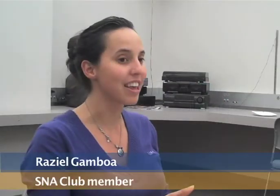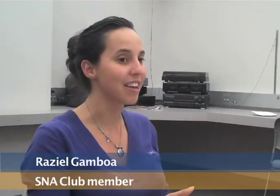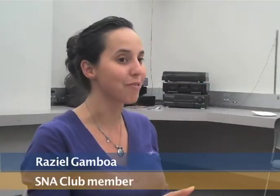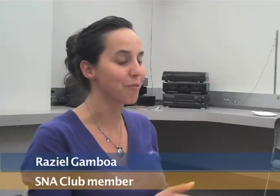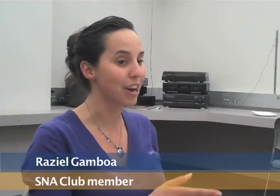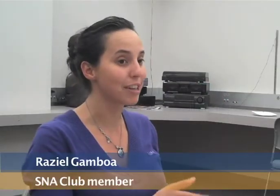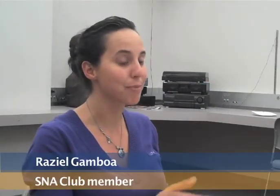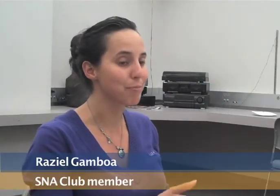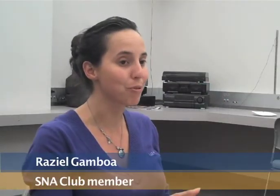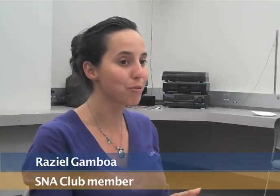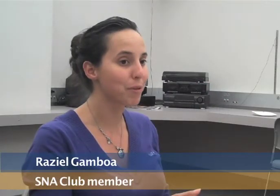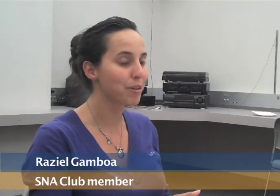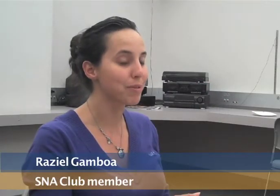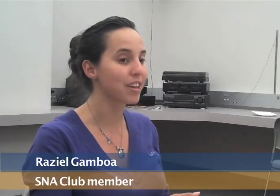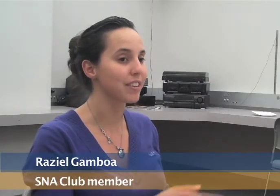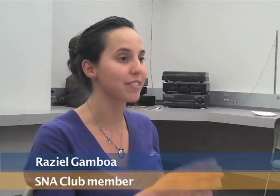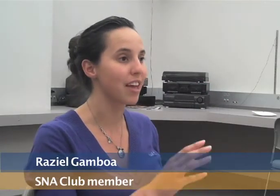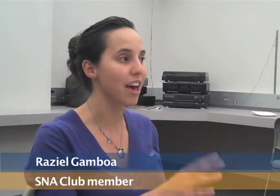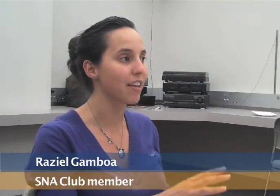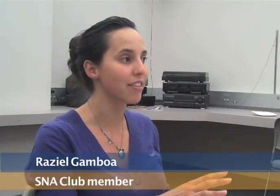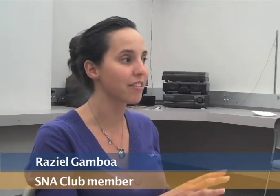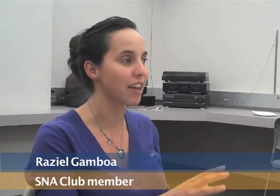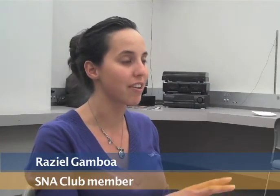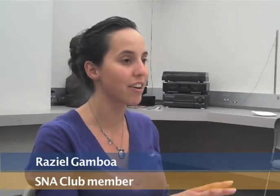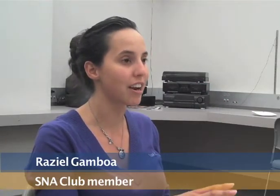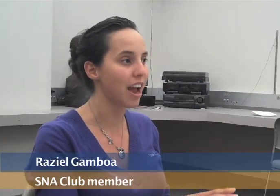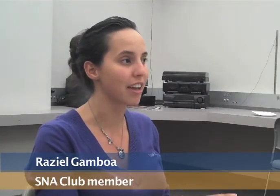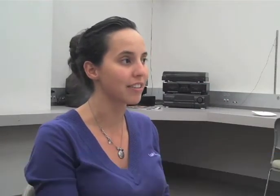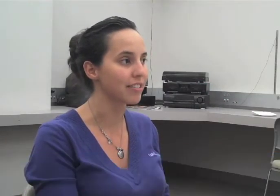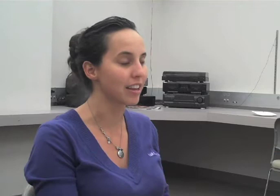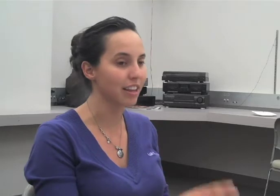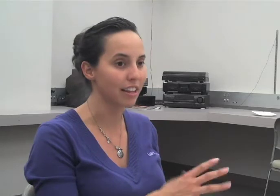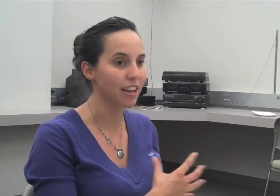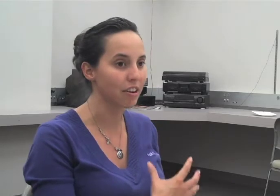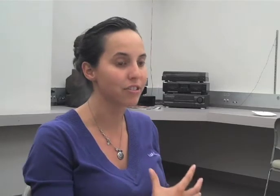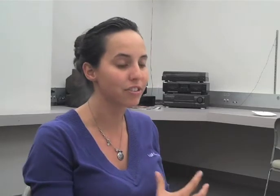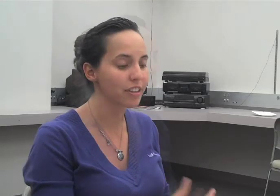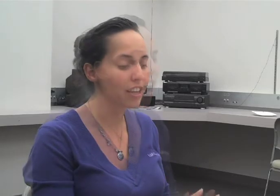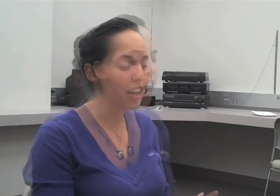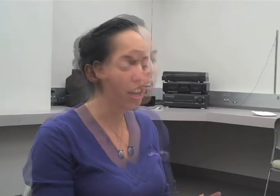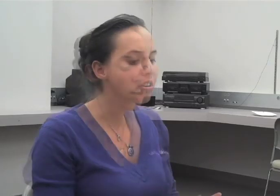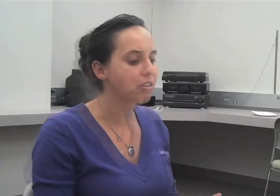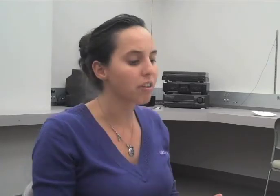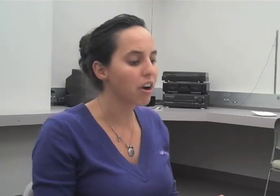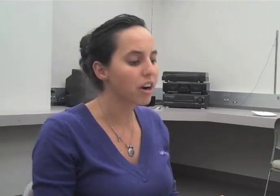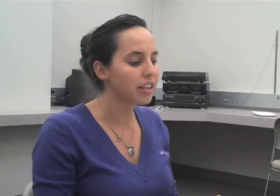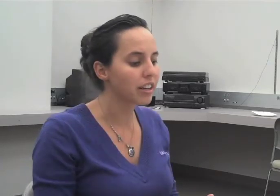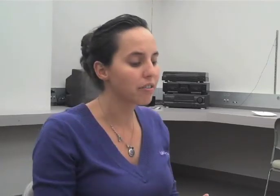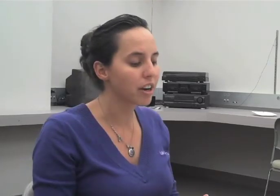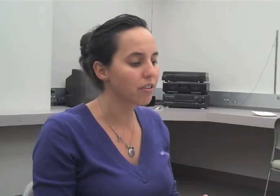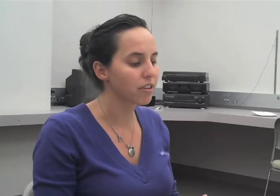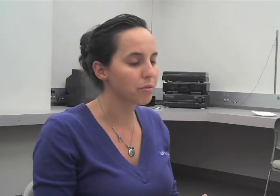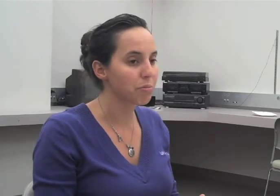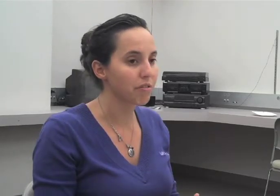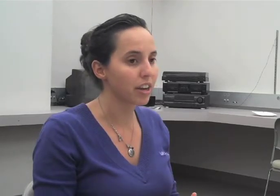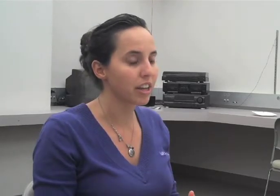we're writing a proposal about it because the health center has said that they're interested. Our idea right now is providing a